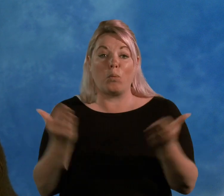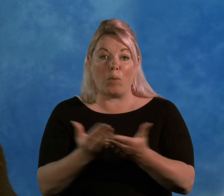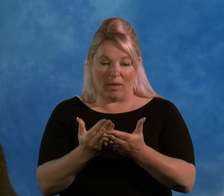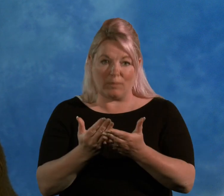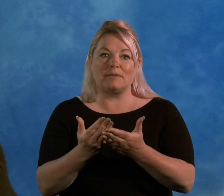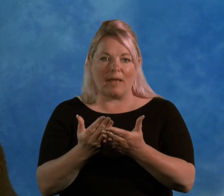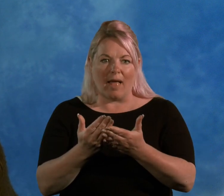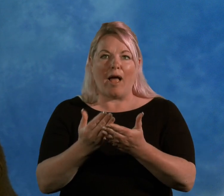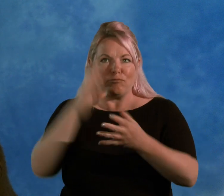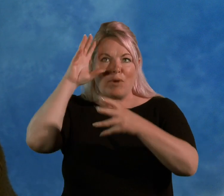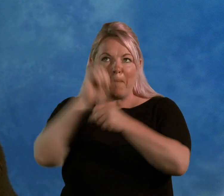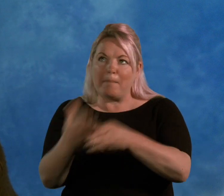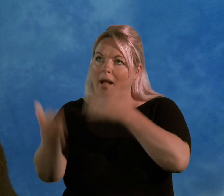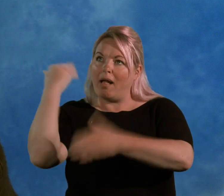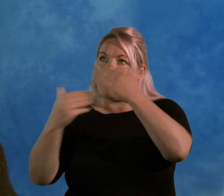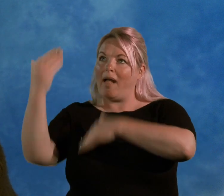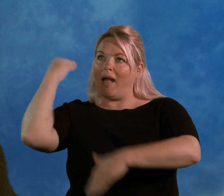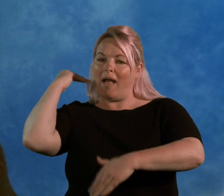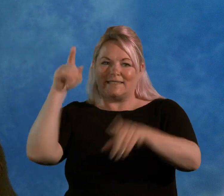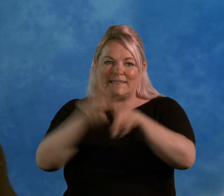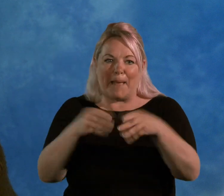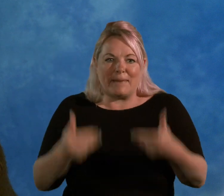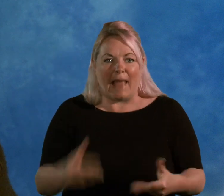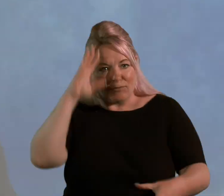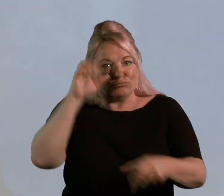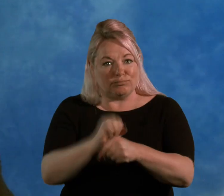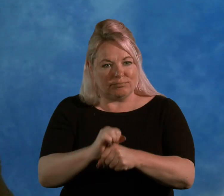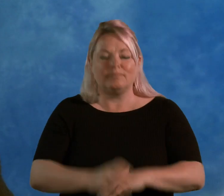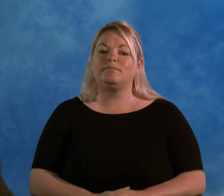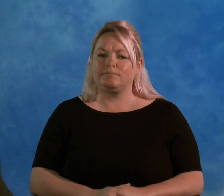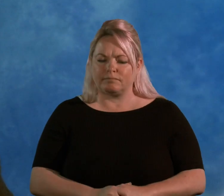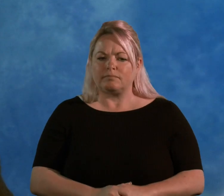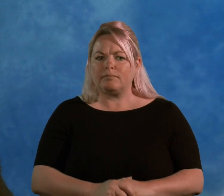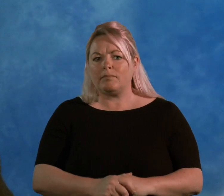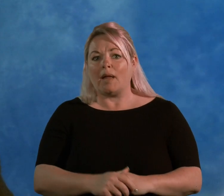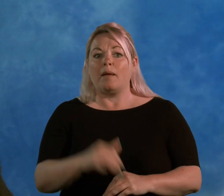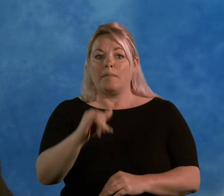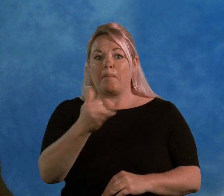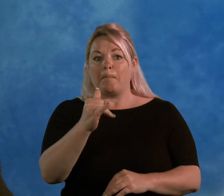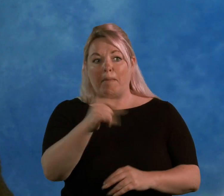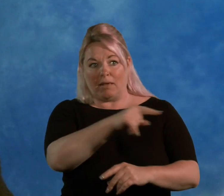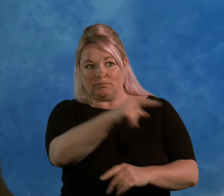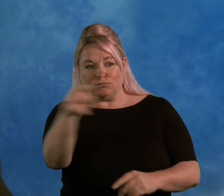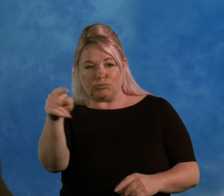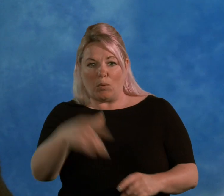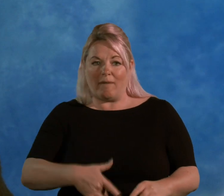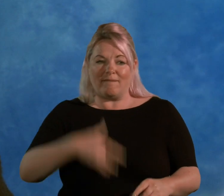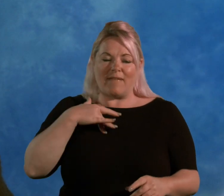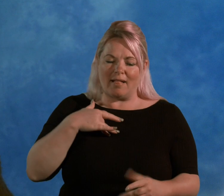gone back to how I remember it. It's tremendous. A lot of you out there will be like I was, will have lost either high